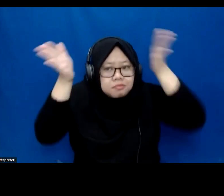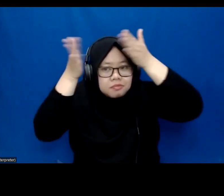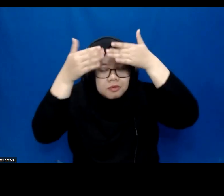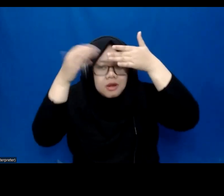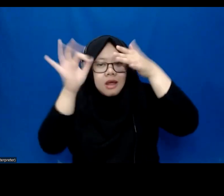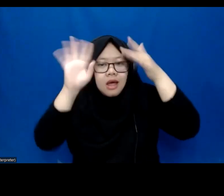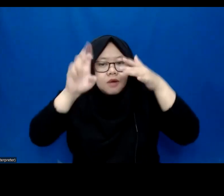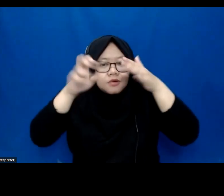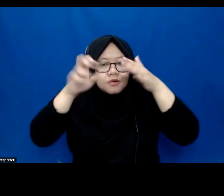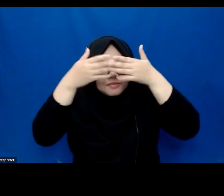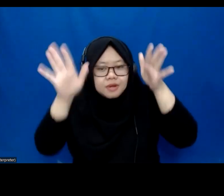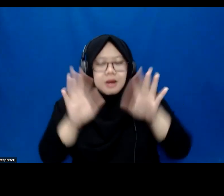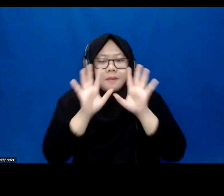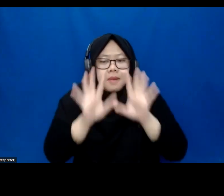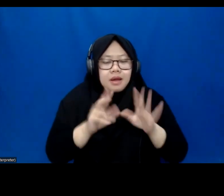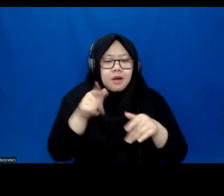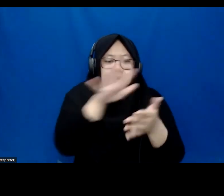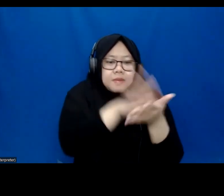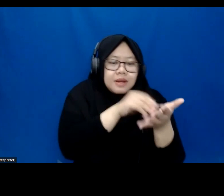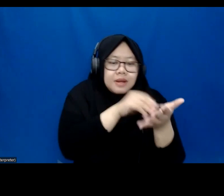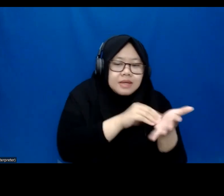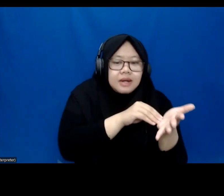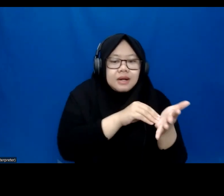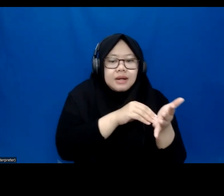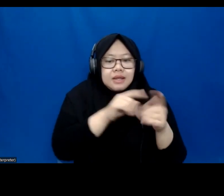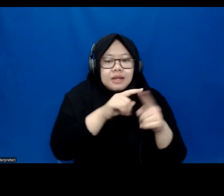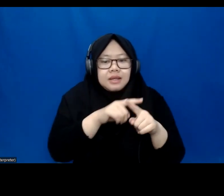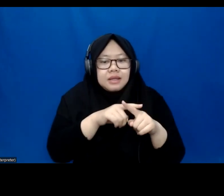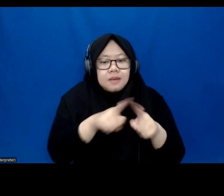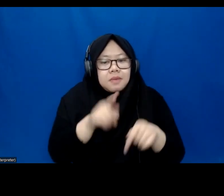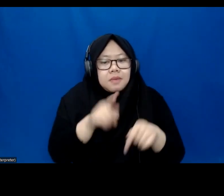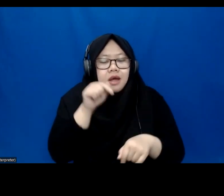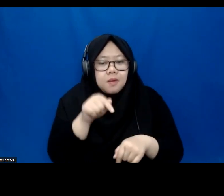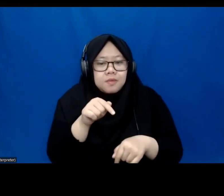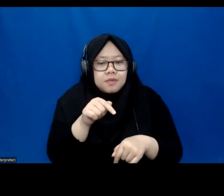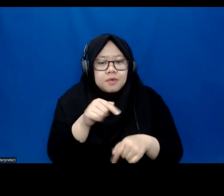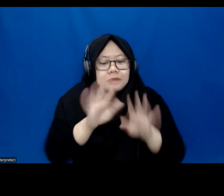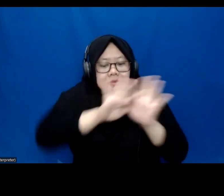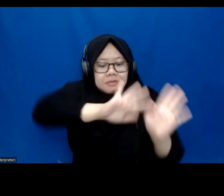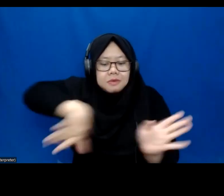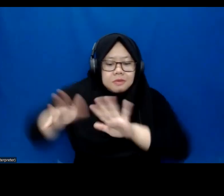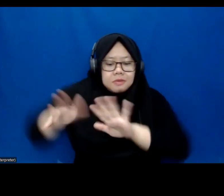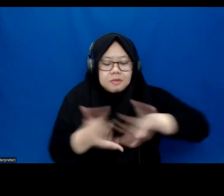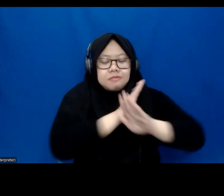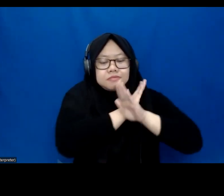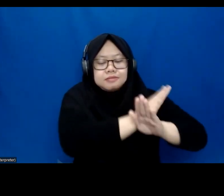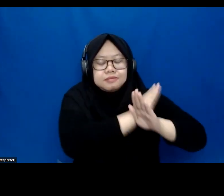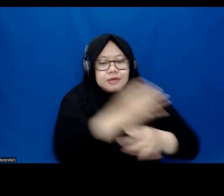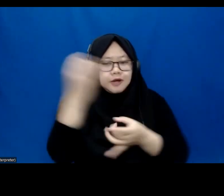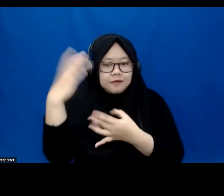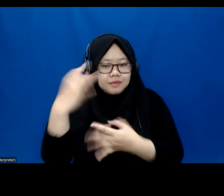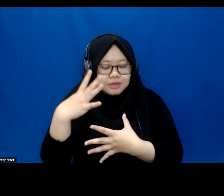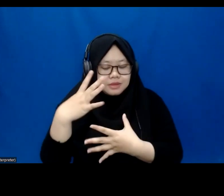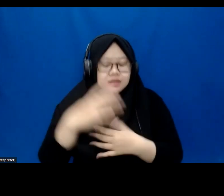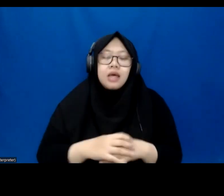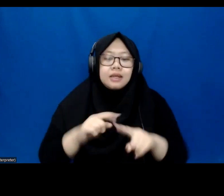you learn about that subject. You are prone to rejecting that information or not actually following through with it. And